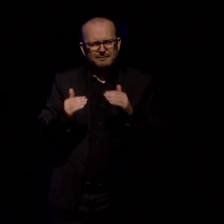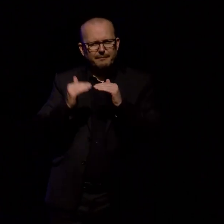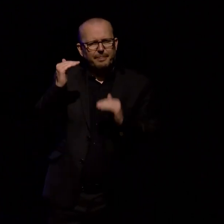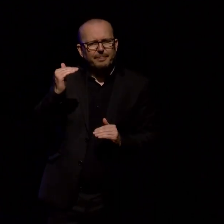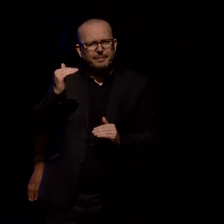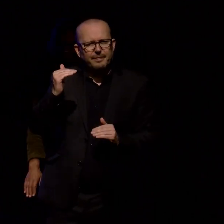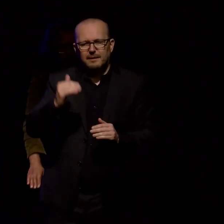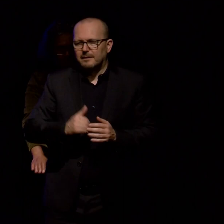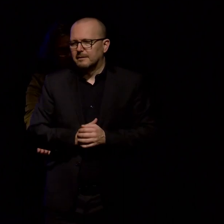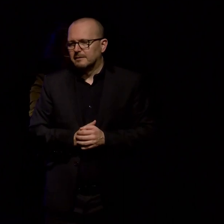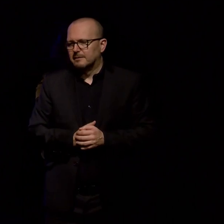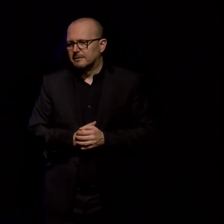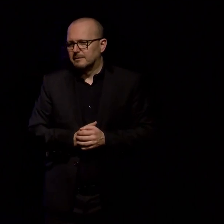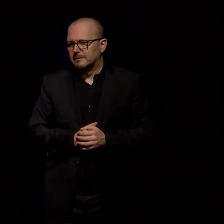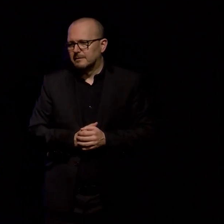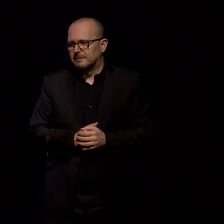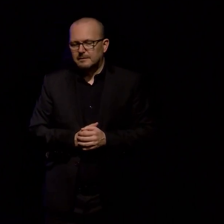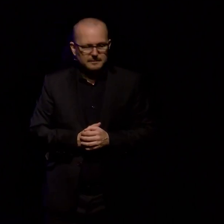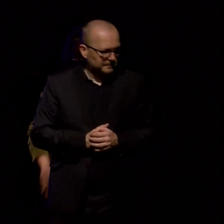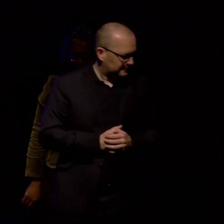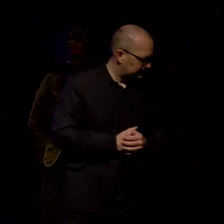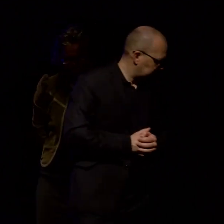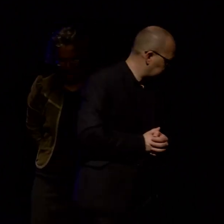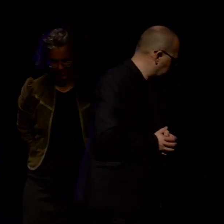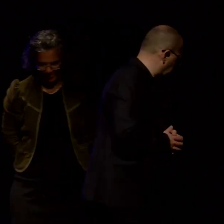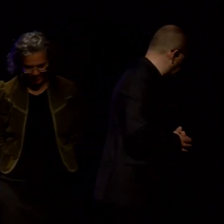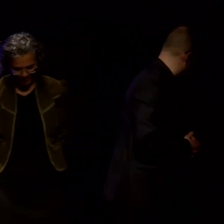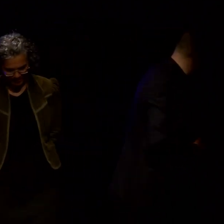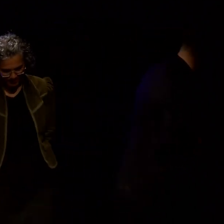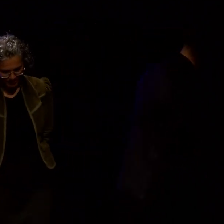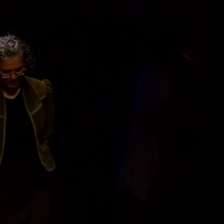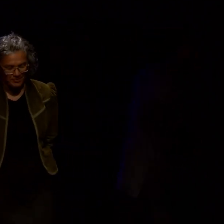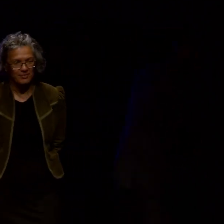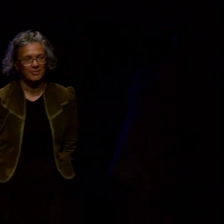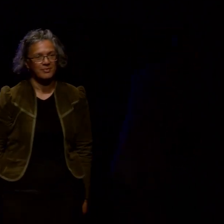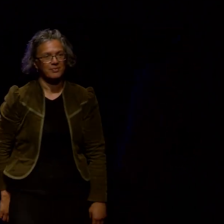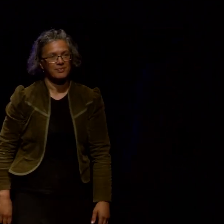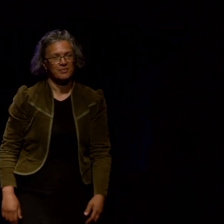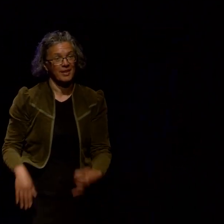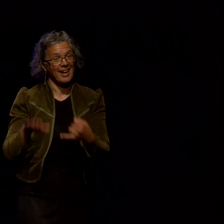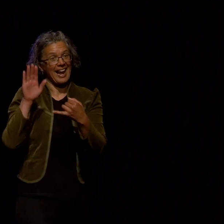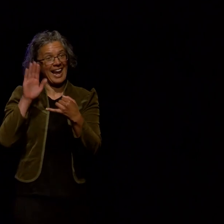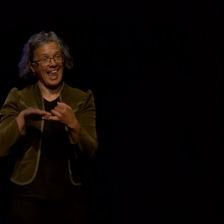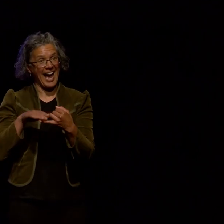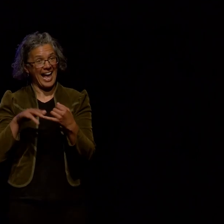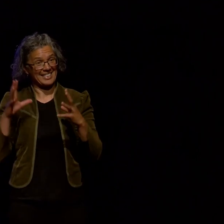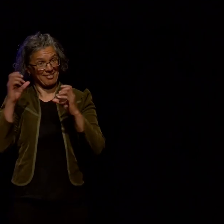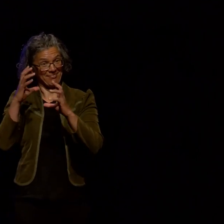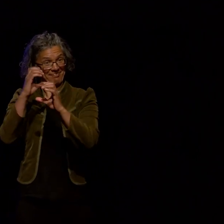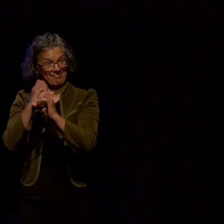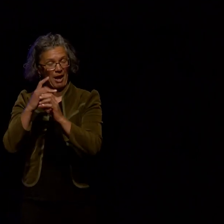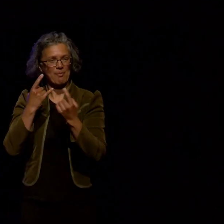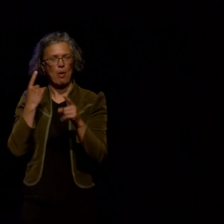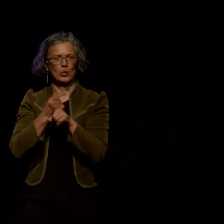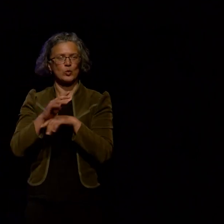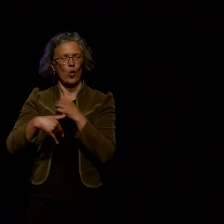and I'm just going to finish up with some tech stuff it's just going to be like tech tech tech for about two seconds in case